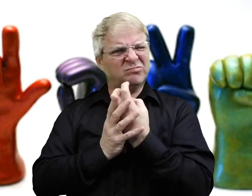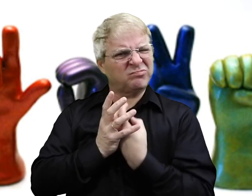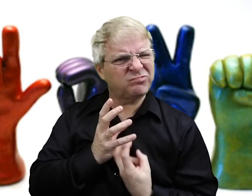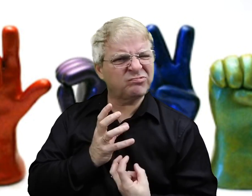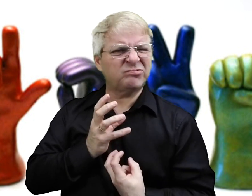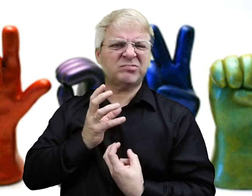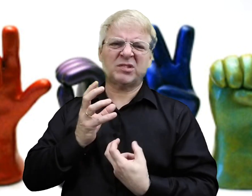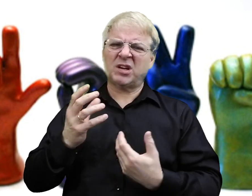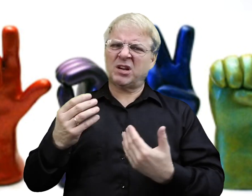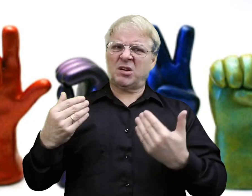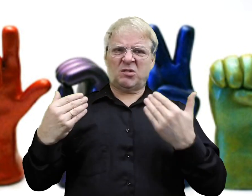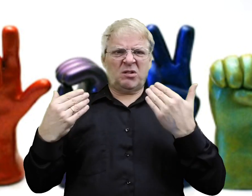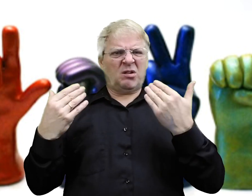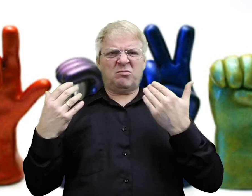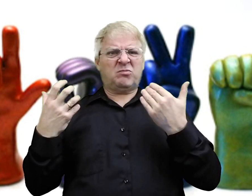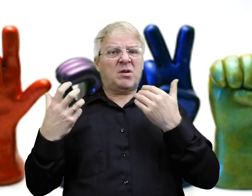they're enriched with deaf culture.